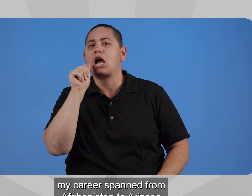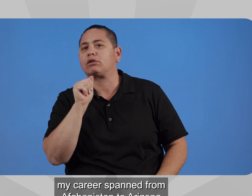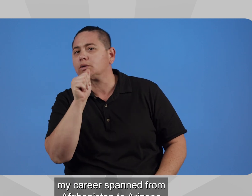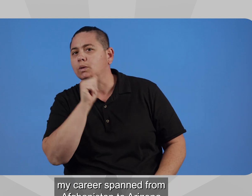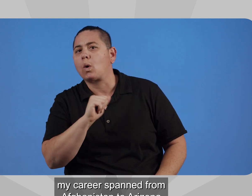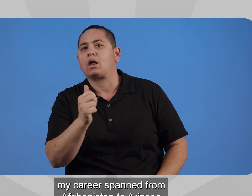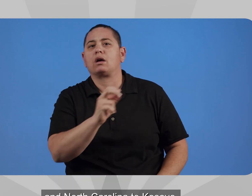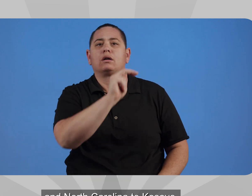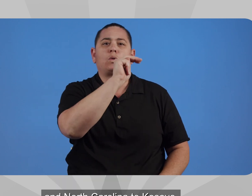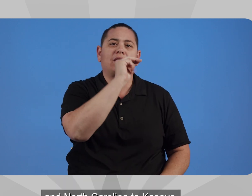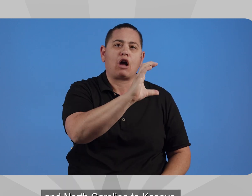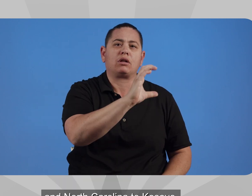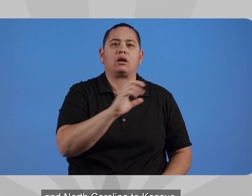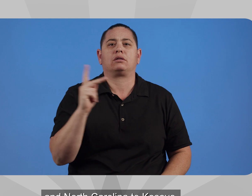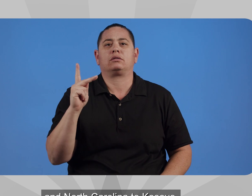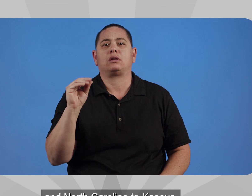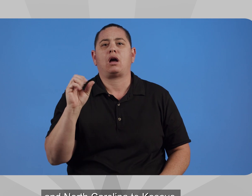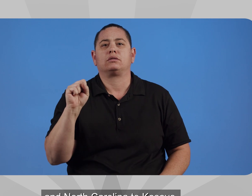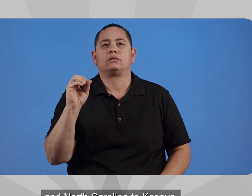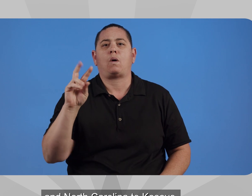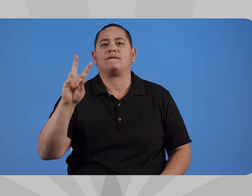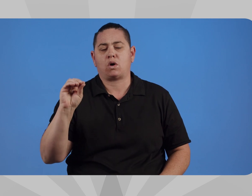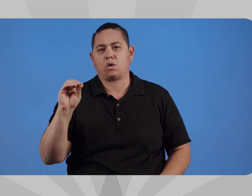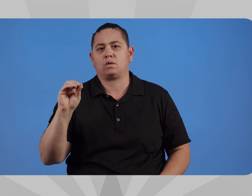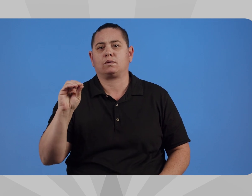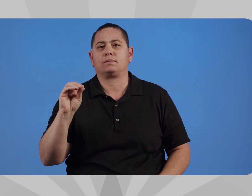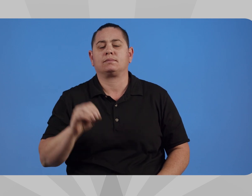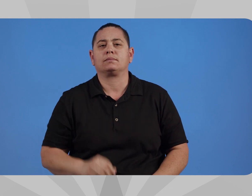Arizona and North Carolina to Kosovo.